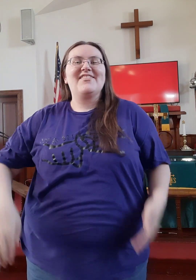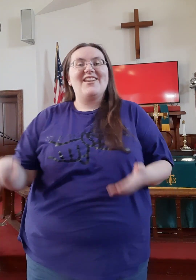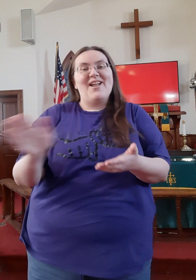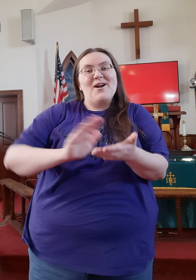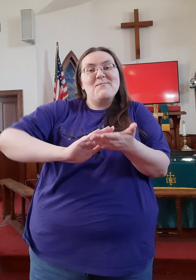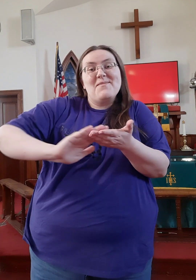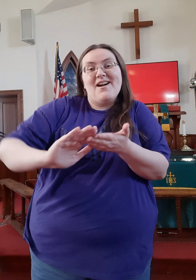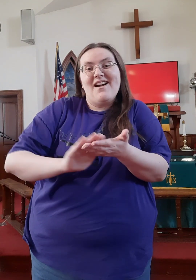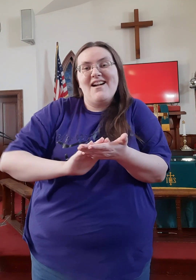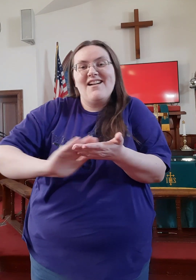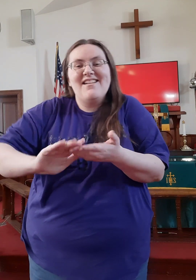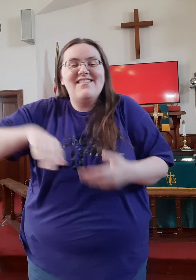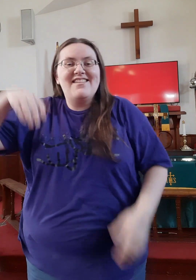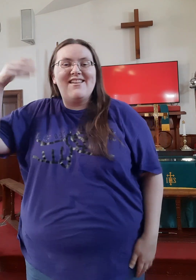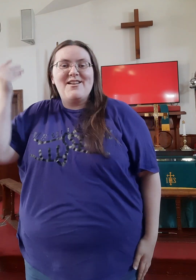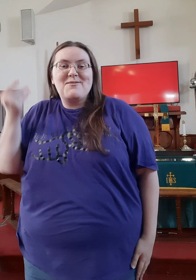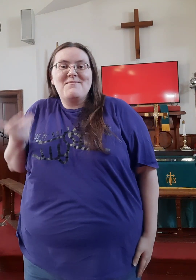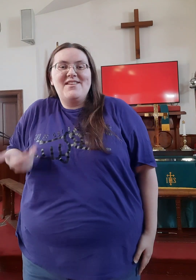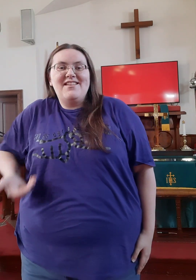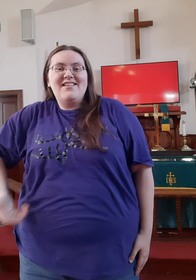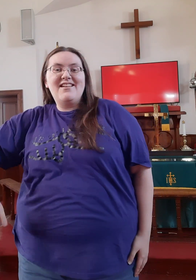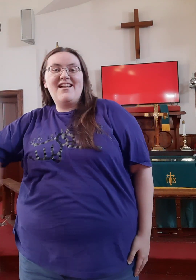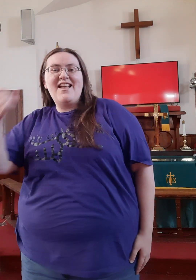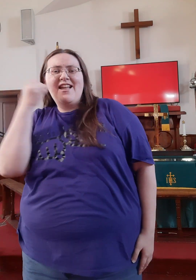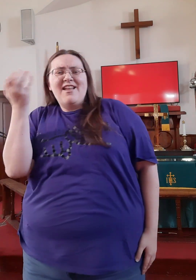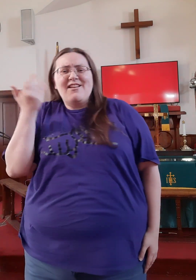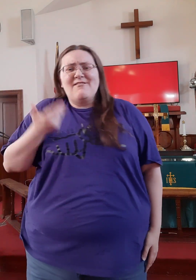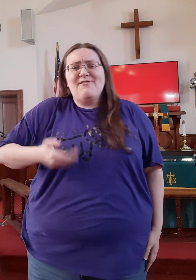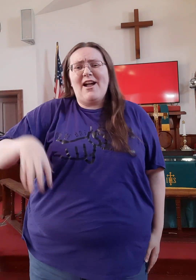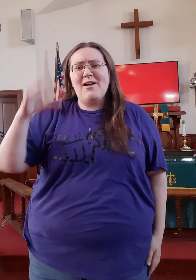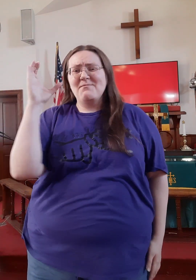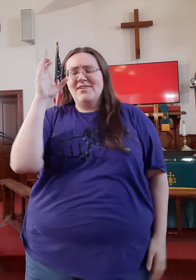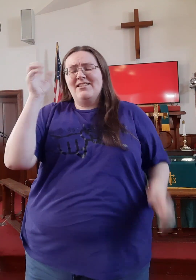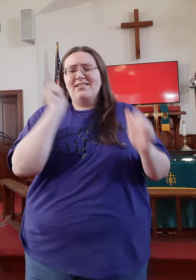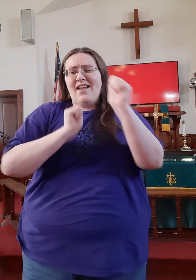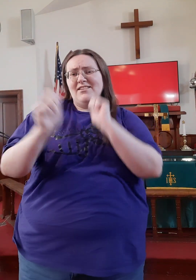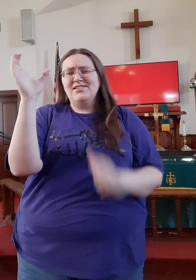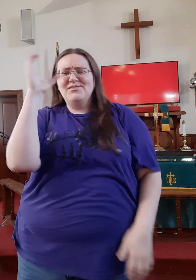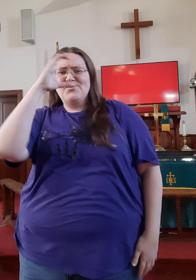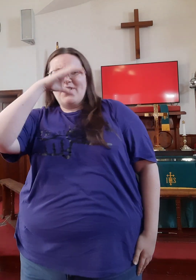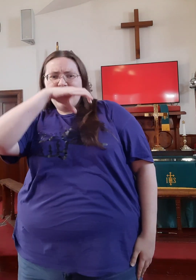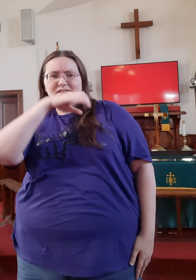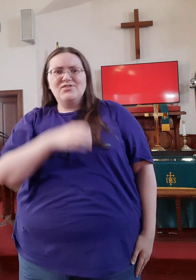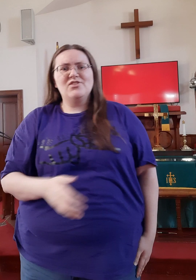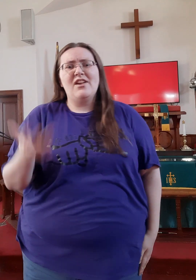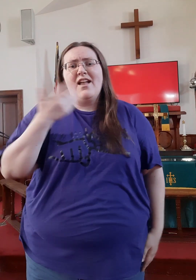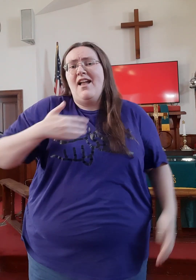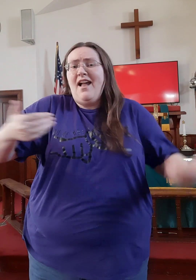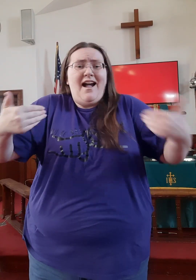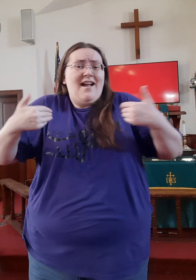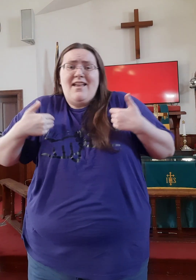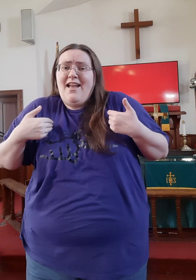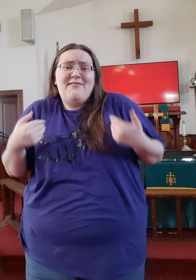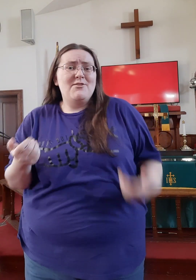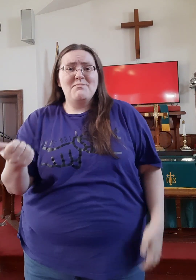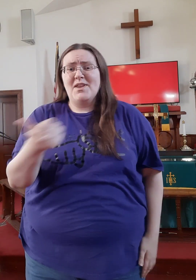Pardon me If I've been acting strange I haven't been